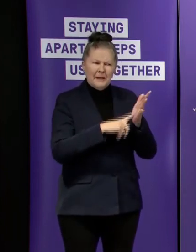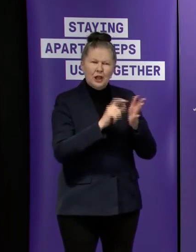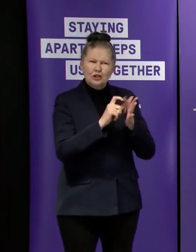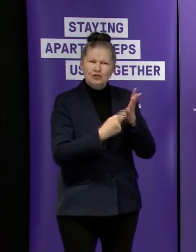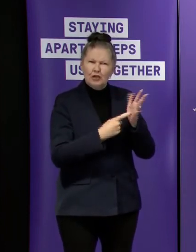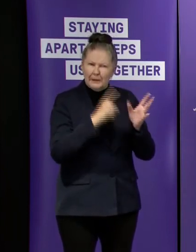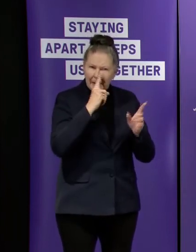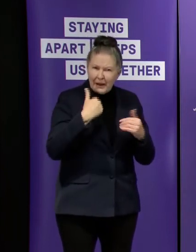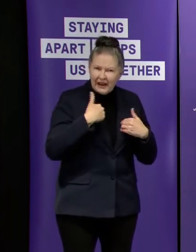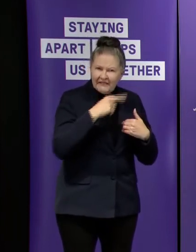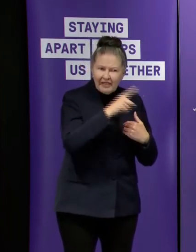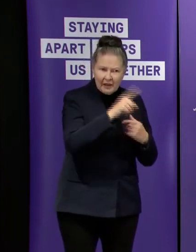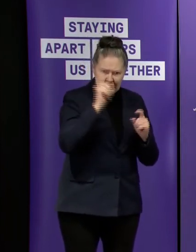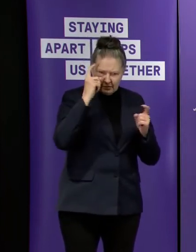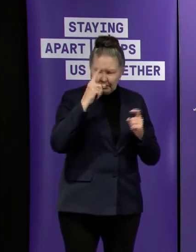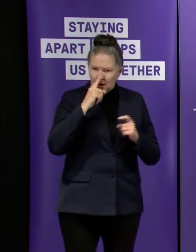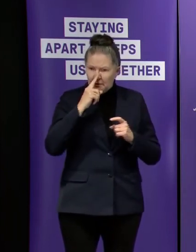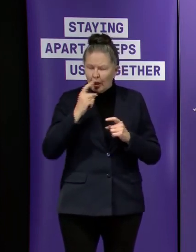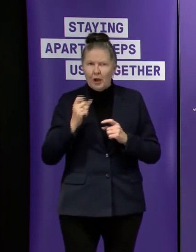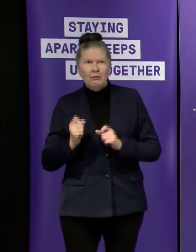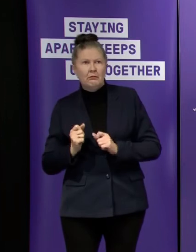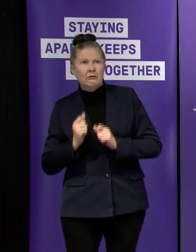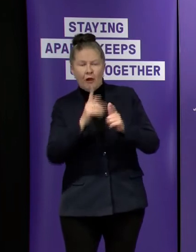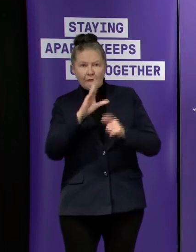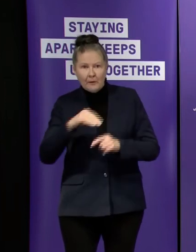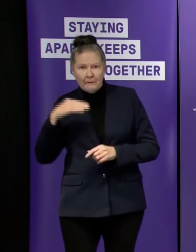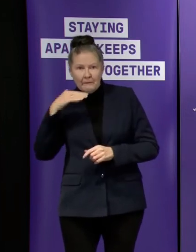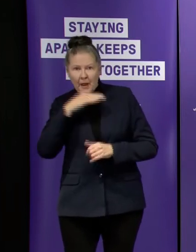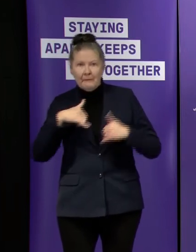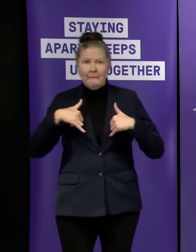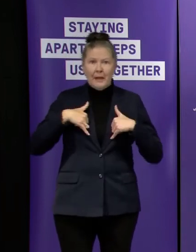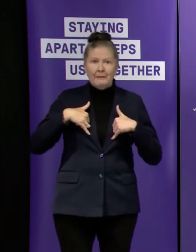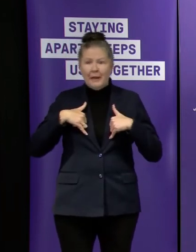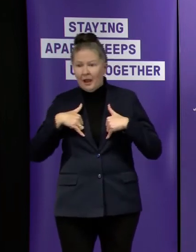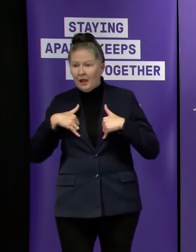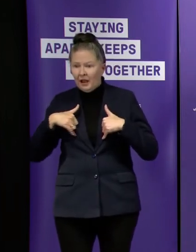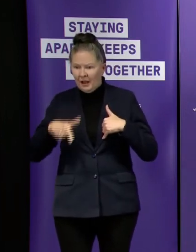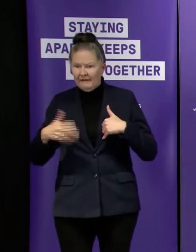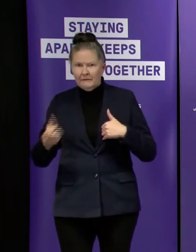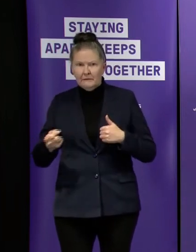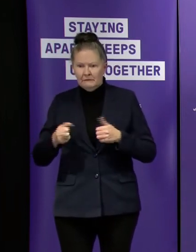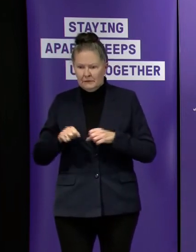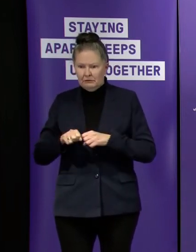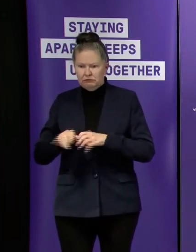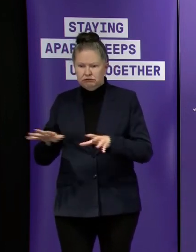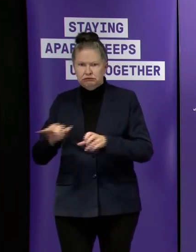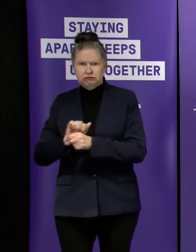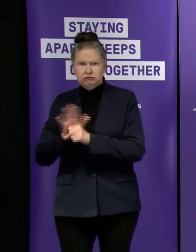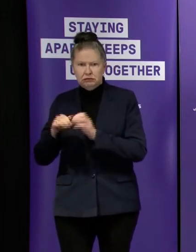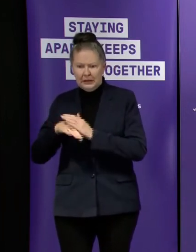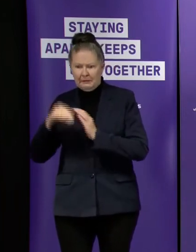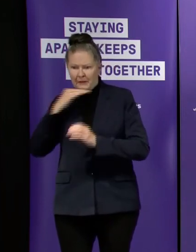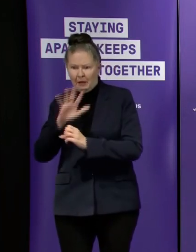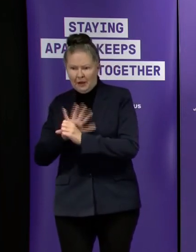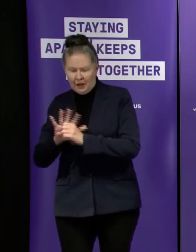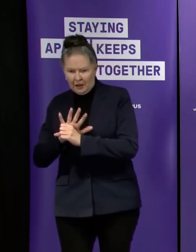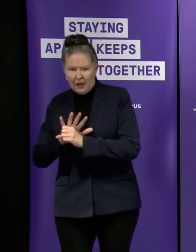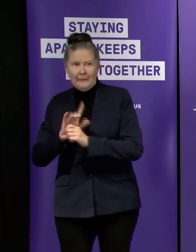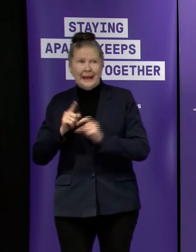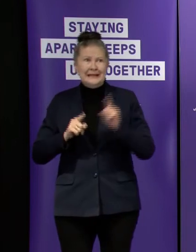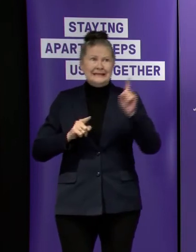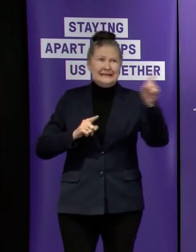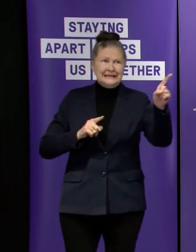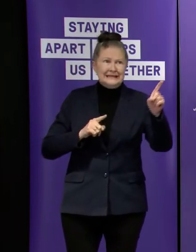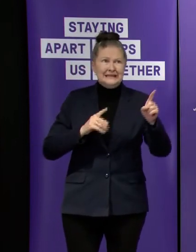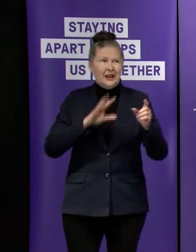there are people traveling from you know melbourne where there's high levels of covert to regional victoria but also they they need these workers as